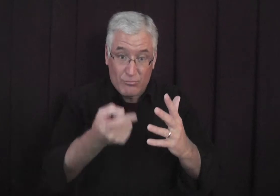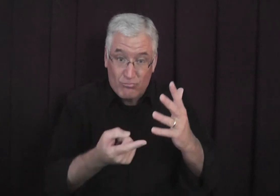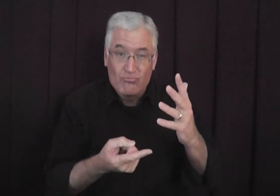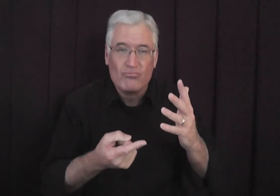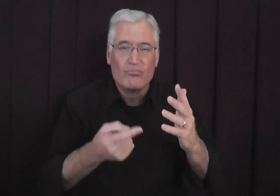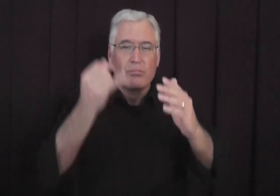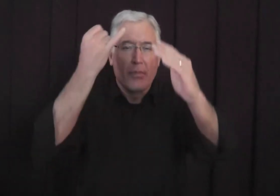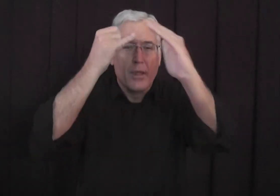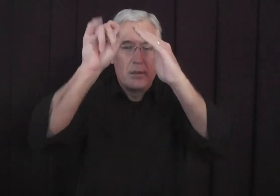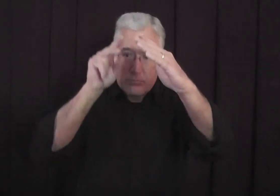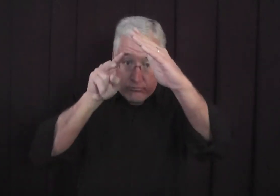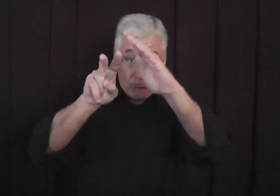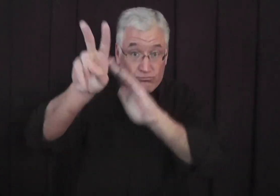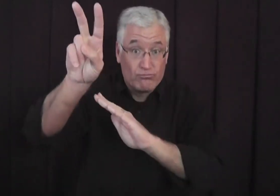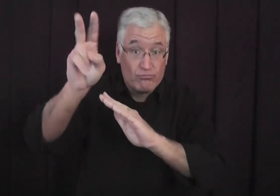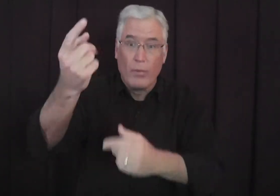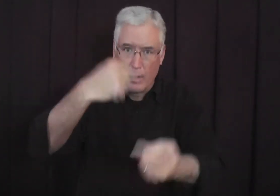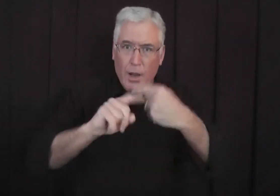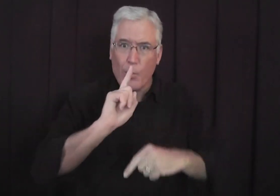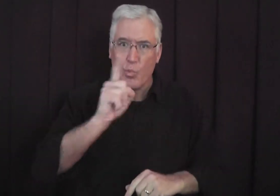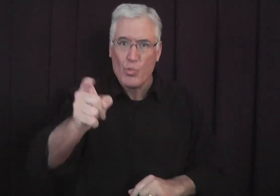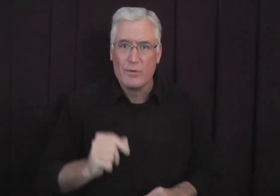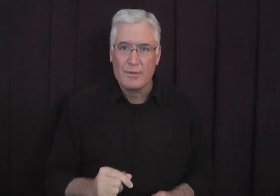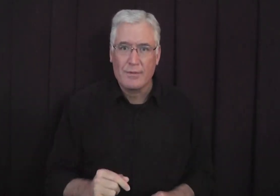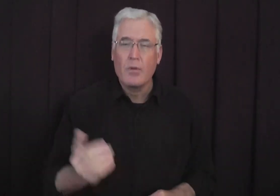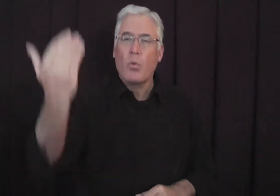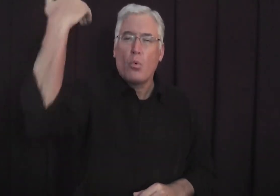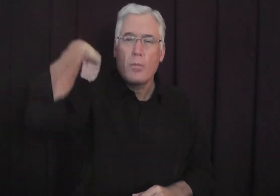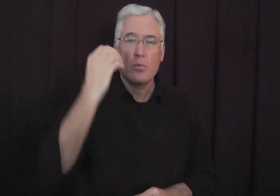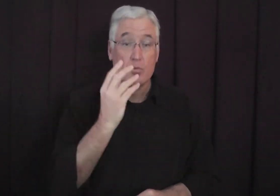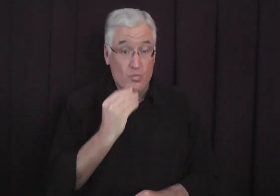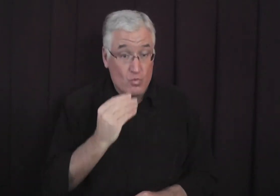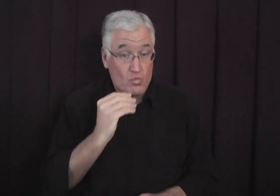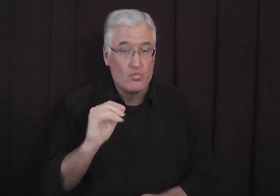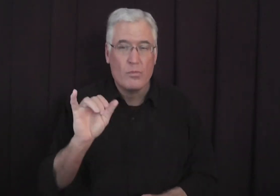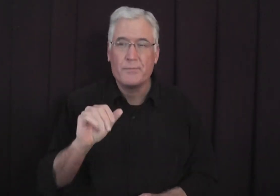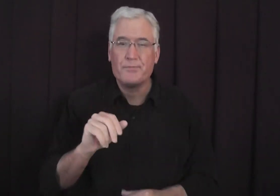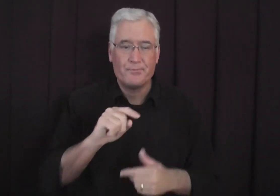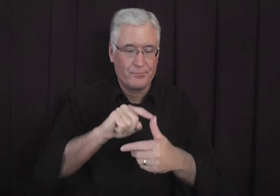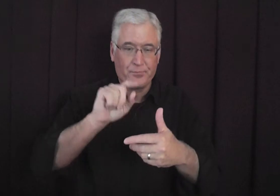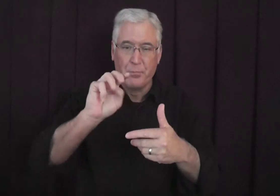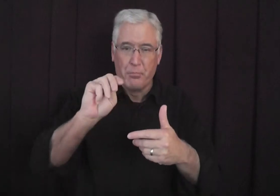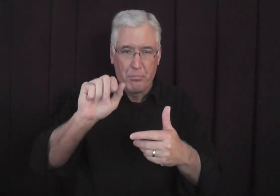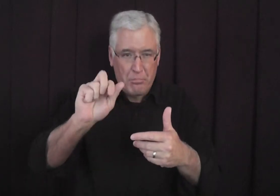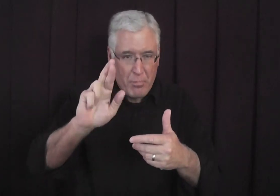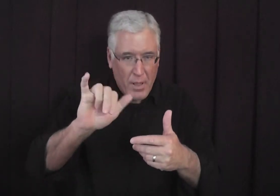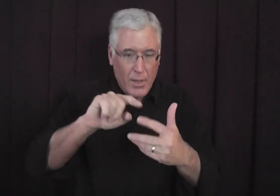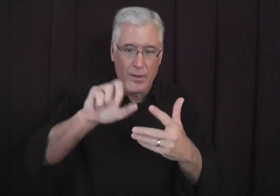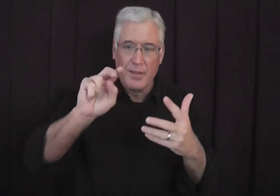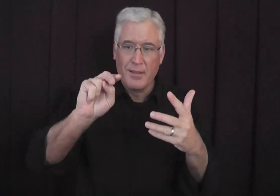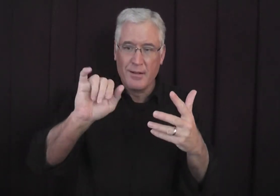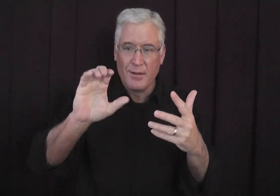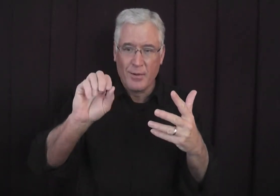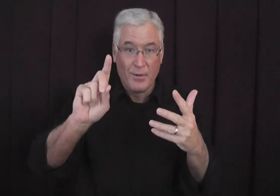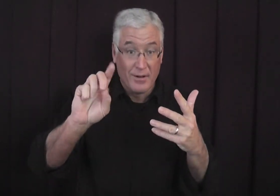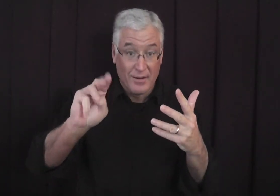You know, all these details, the things that Isaiah first saw, they've come true. A long time ago, Jews like Mary,